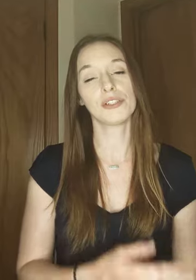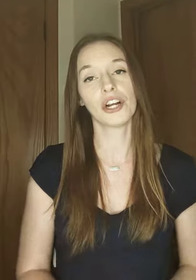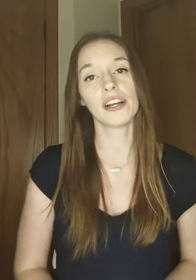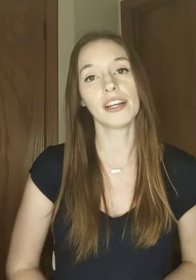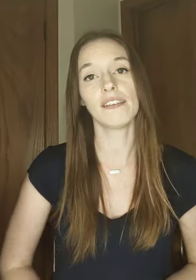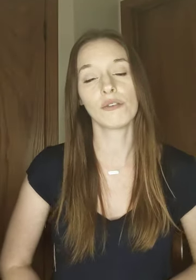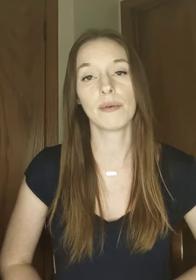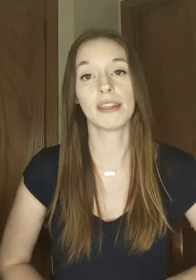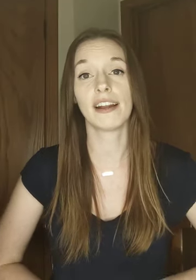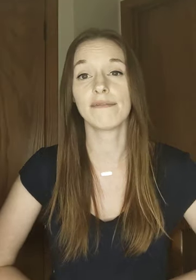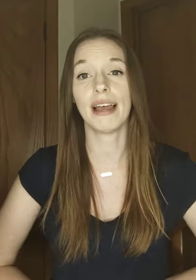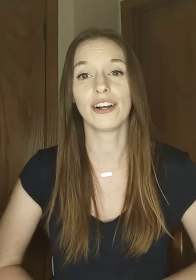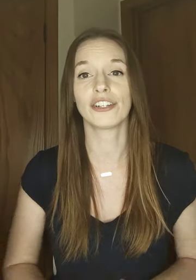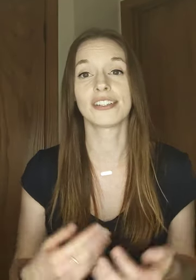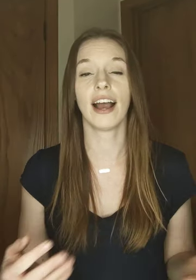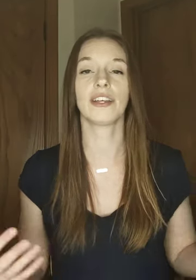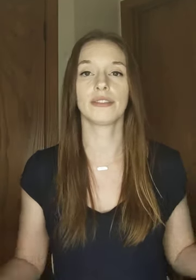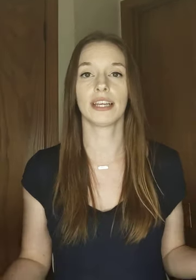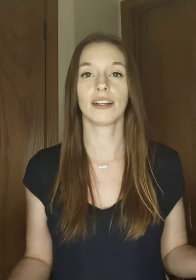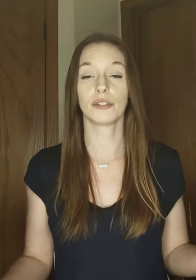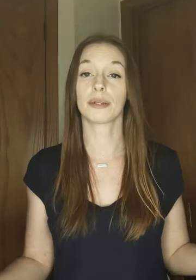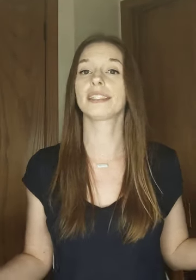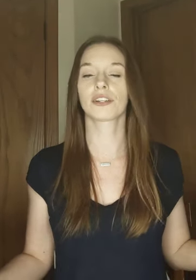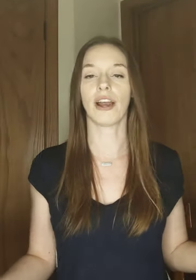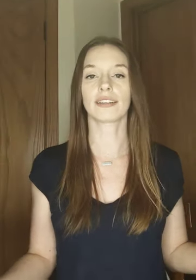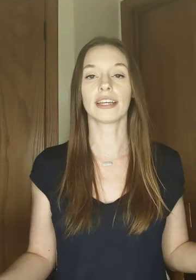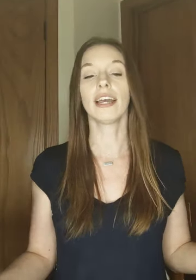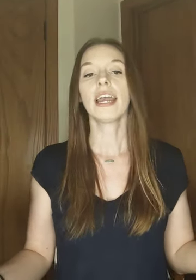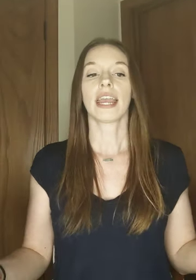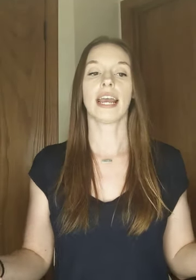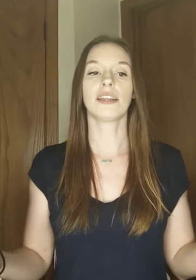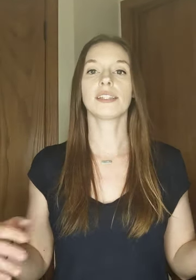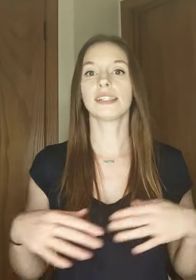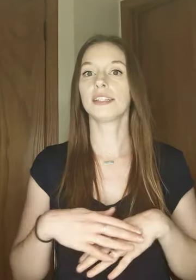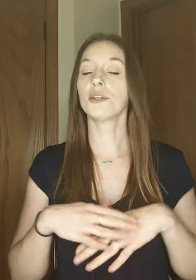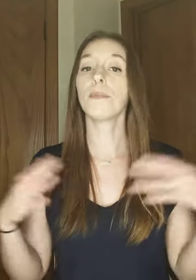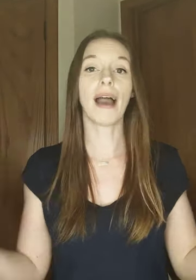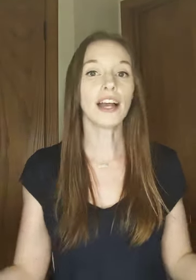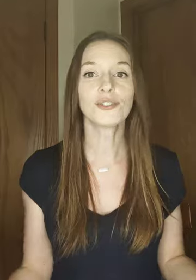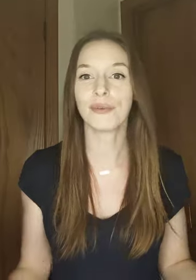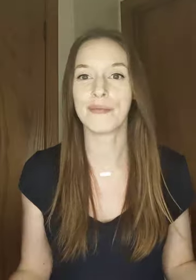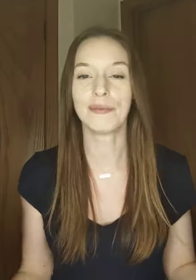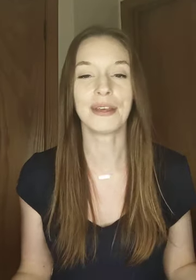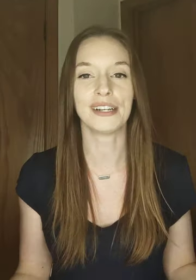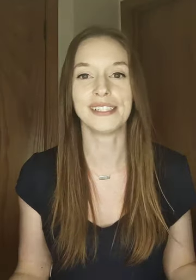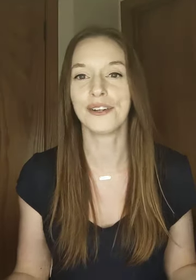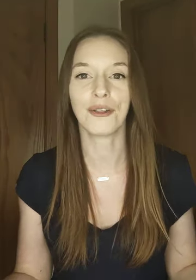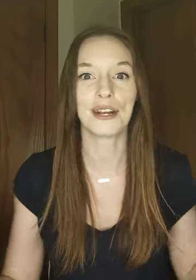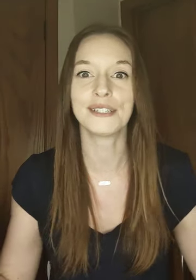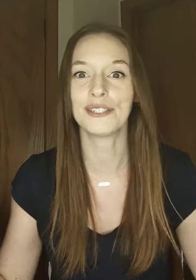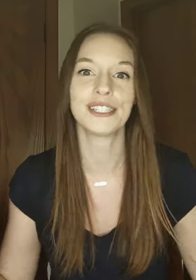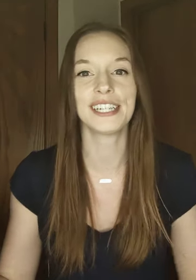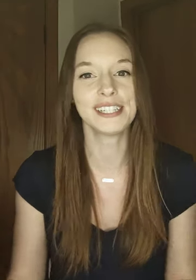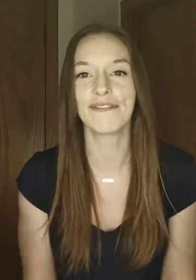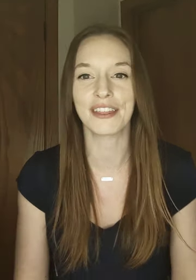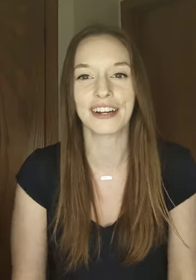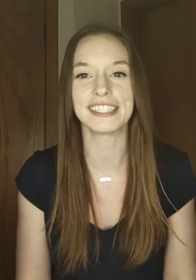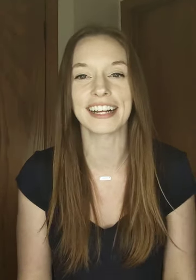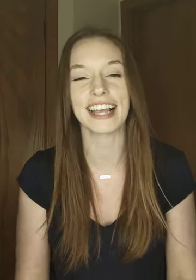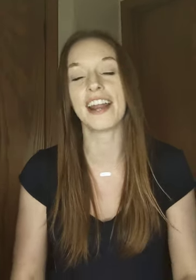the majority of the women that I've met are just not using lubricants correctly and this isn't to bash women because you know they don't teach us this in fifth grade sex